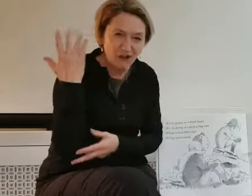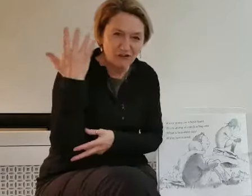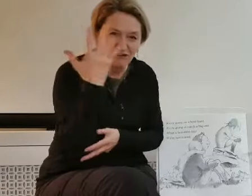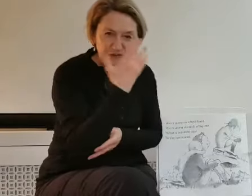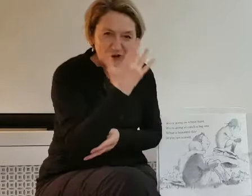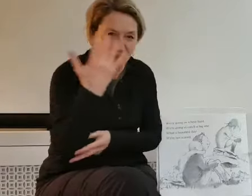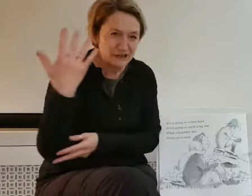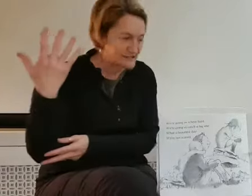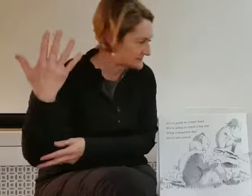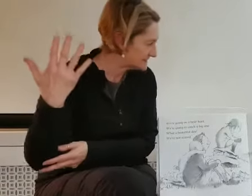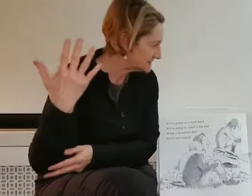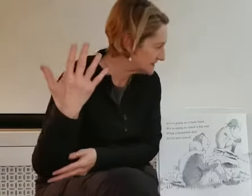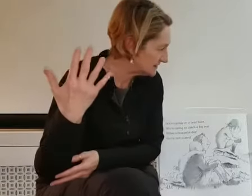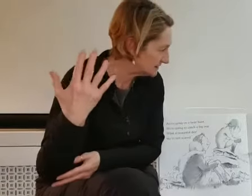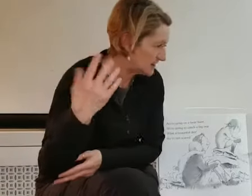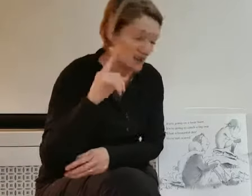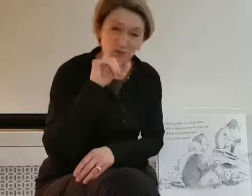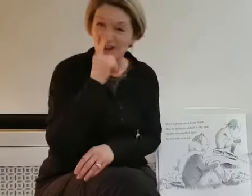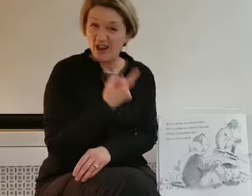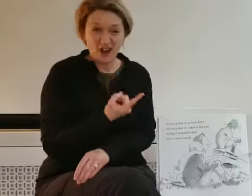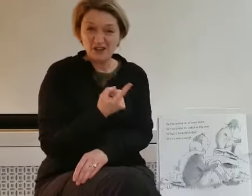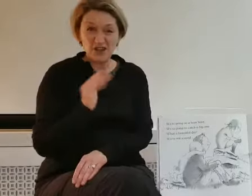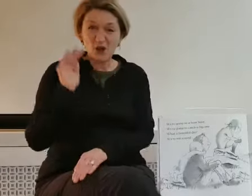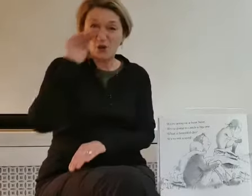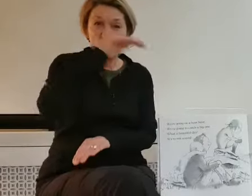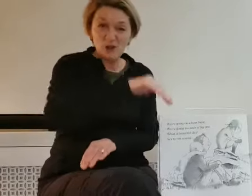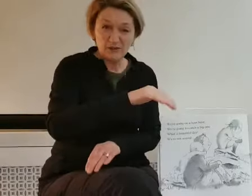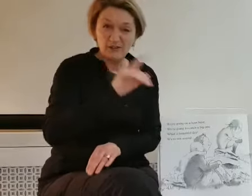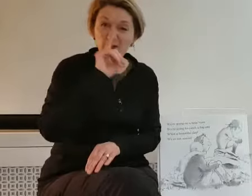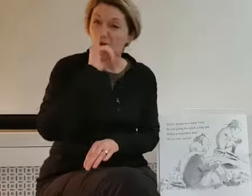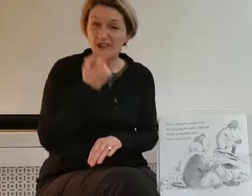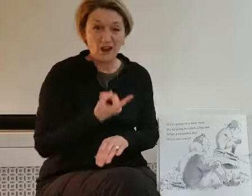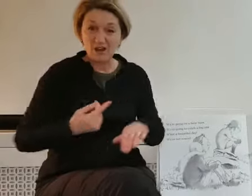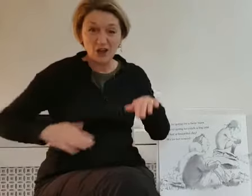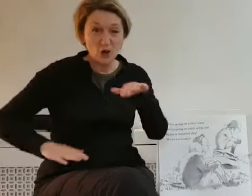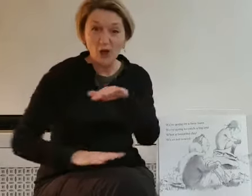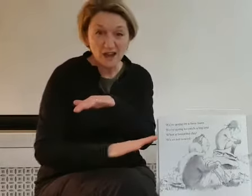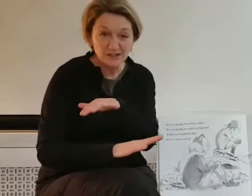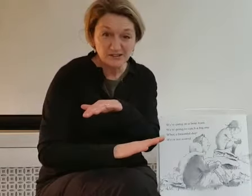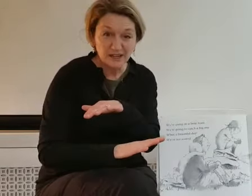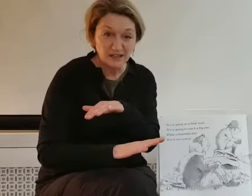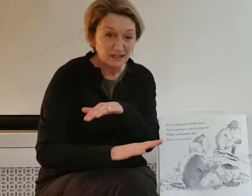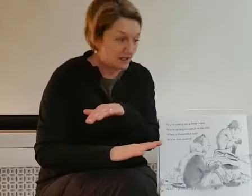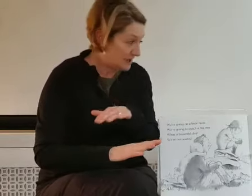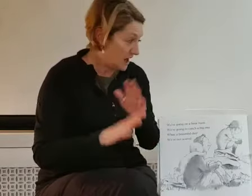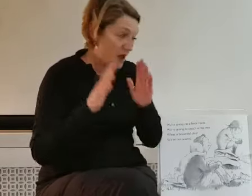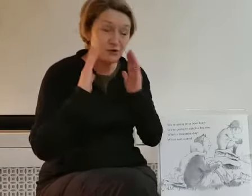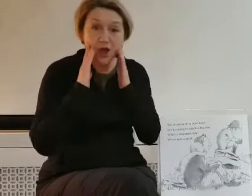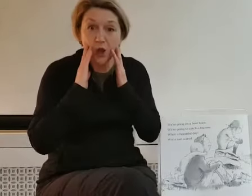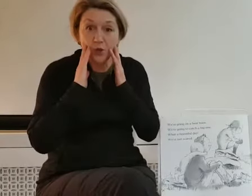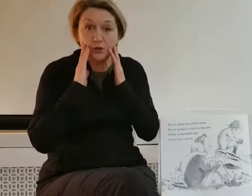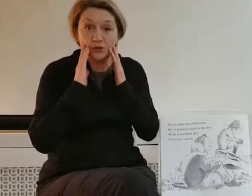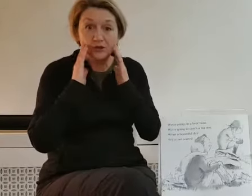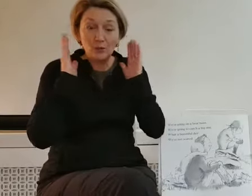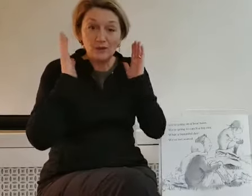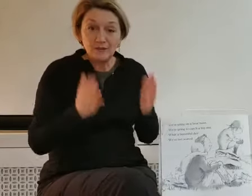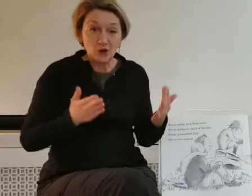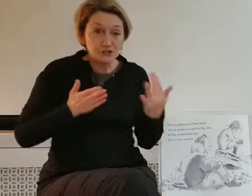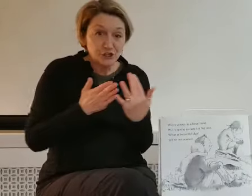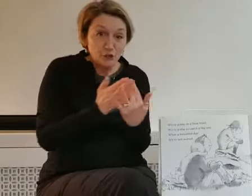forest. We can't go over it. We can't go under it. Oh no. We've got to go